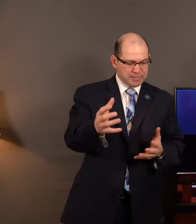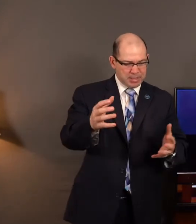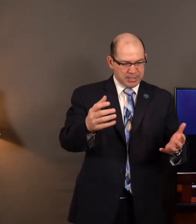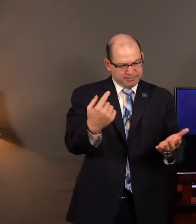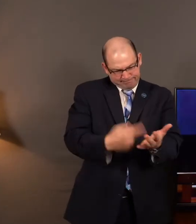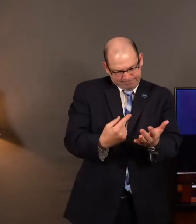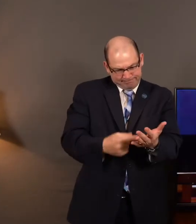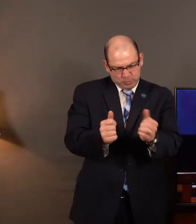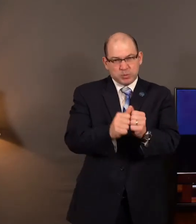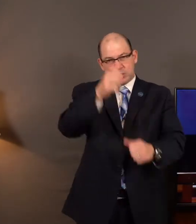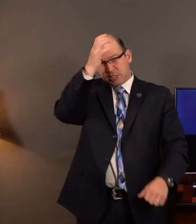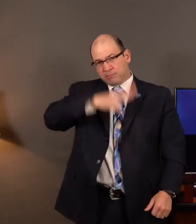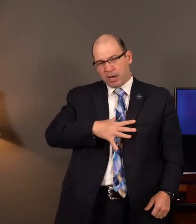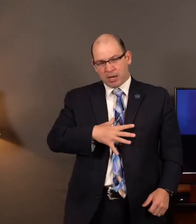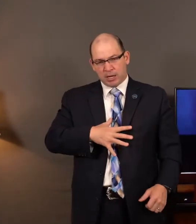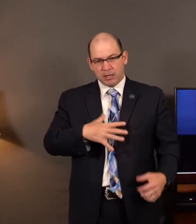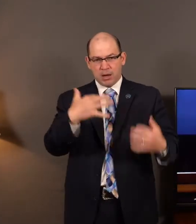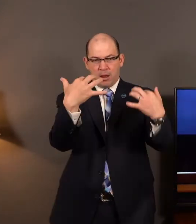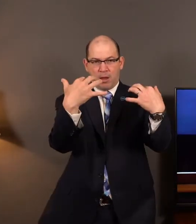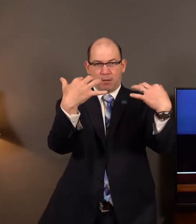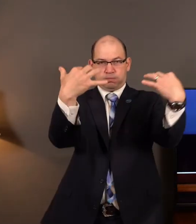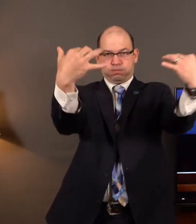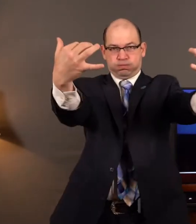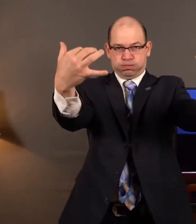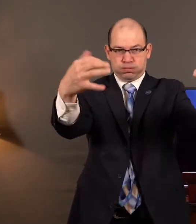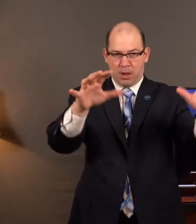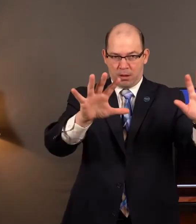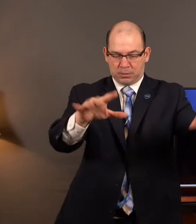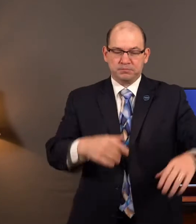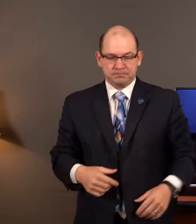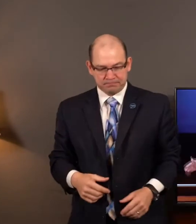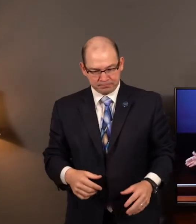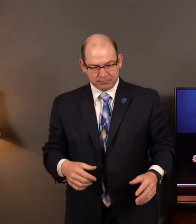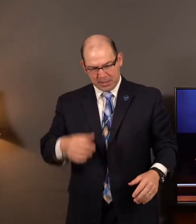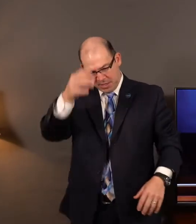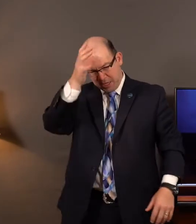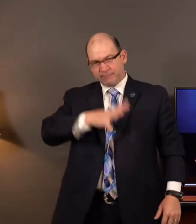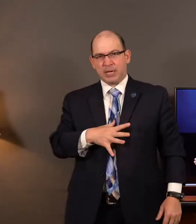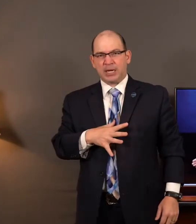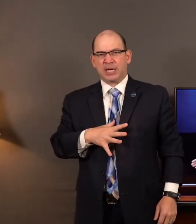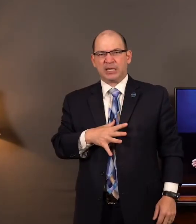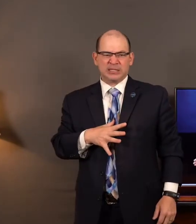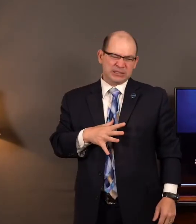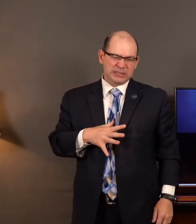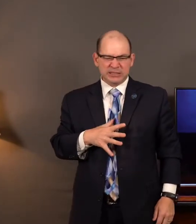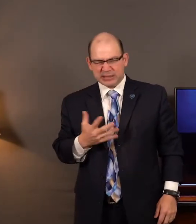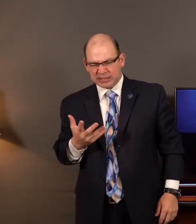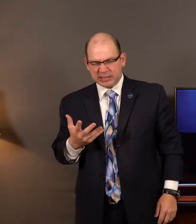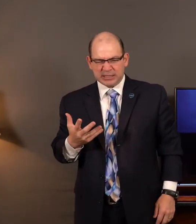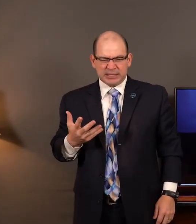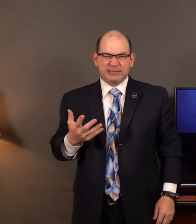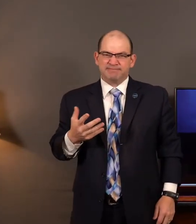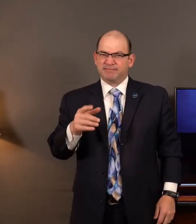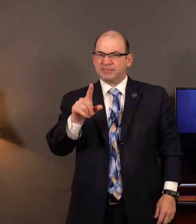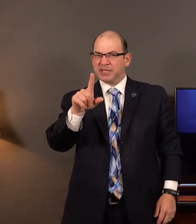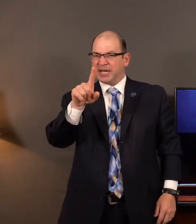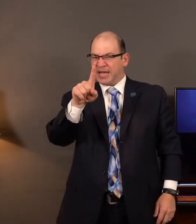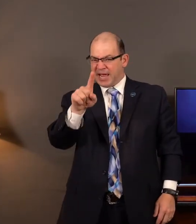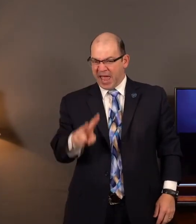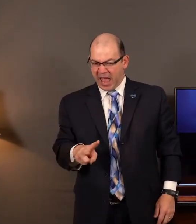back. The men looked at Colonel Joshua Chamberlain. About 50% had suffered through casualty. They were down to about 150